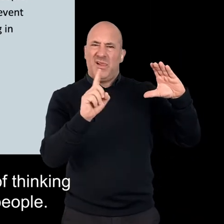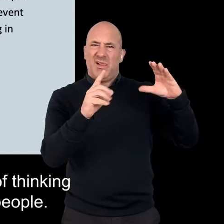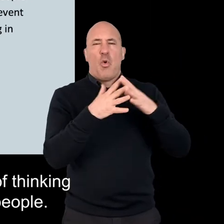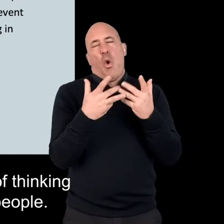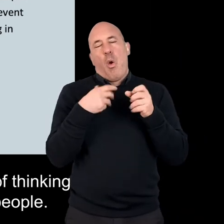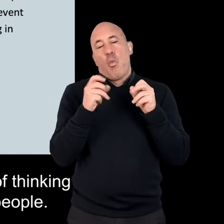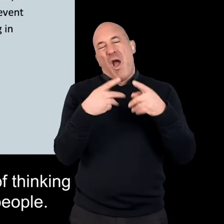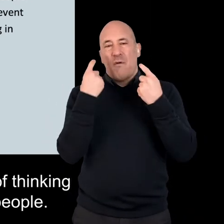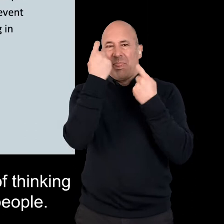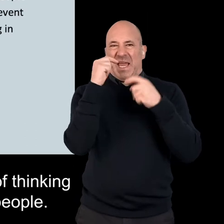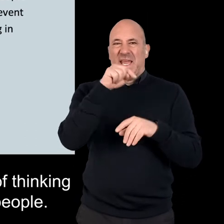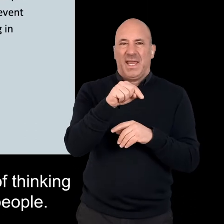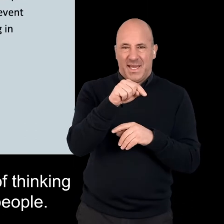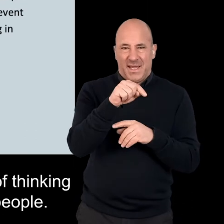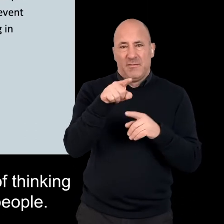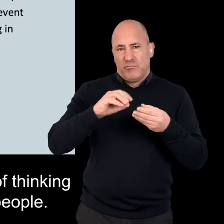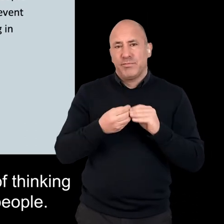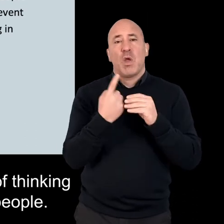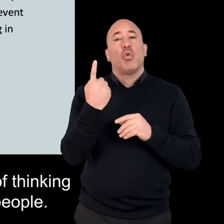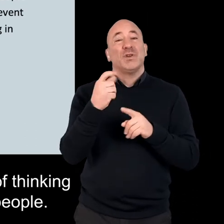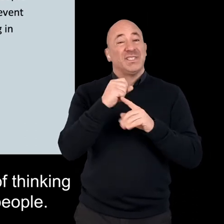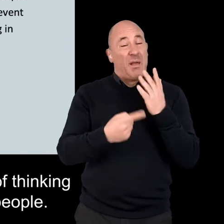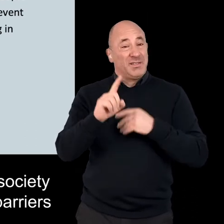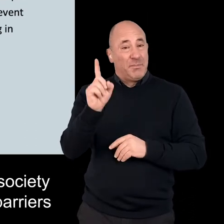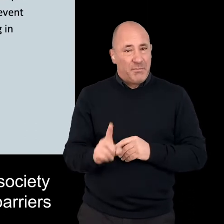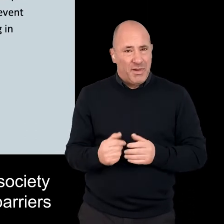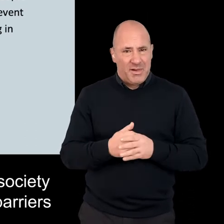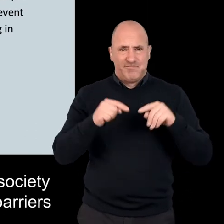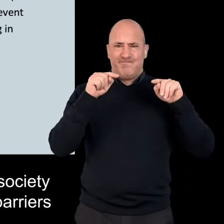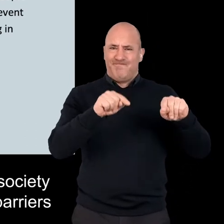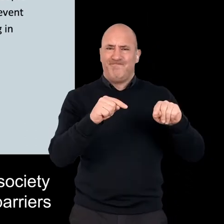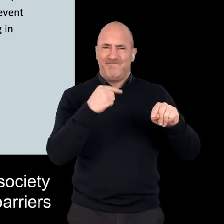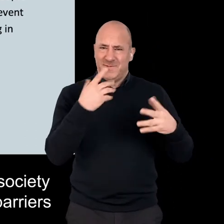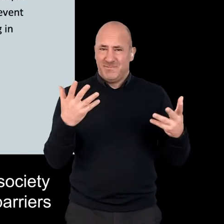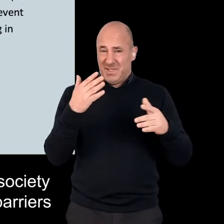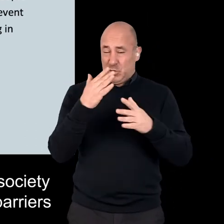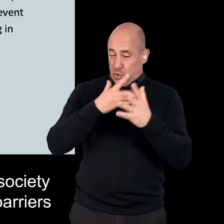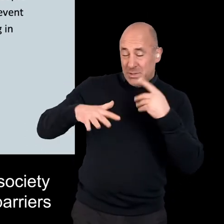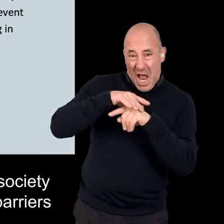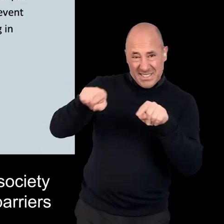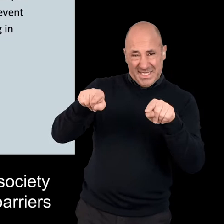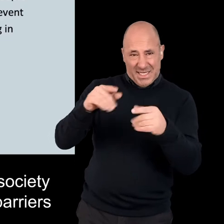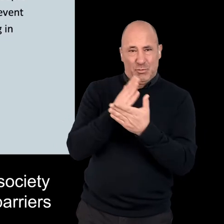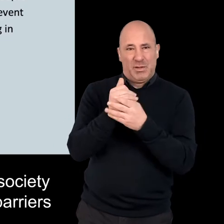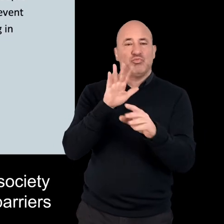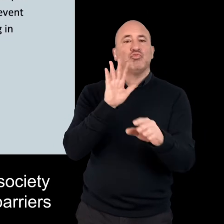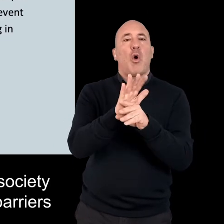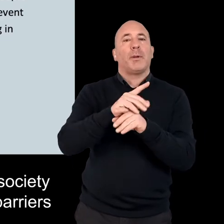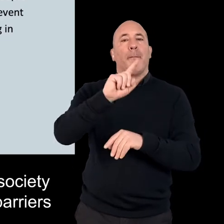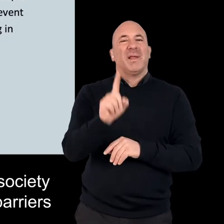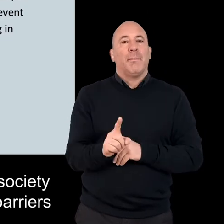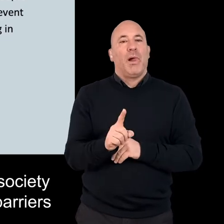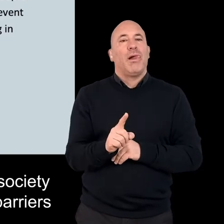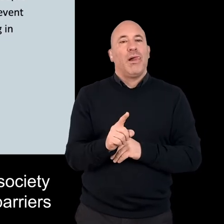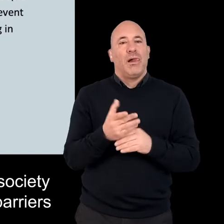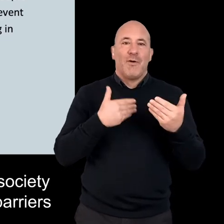a model or a way of thinking that was developed by disabled people. The social model argues that it's a society that disables people